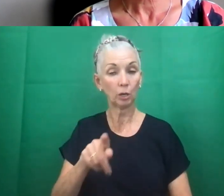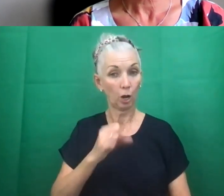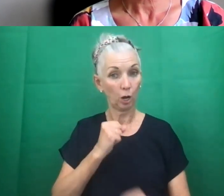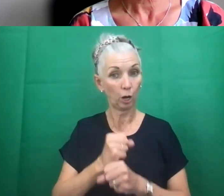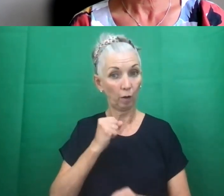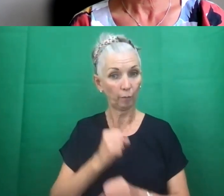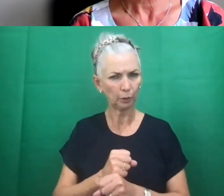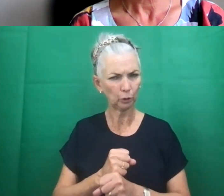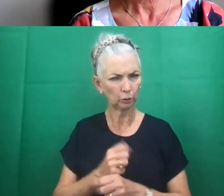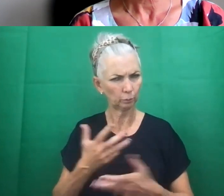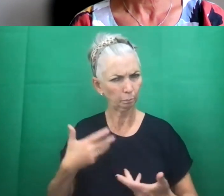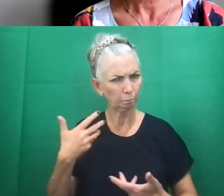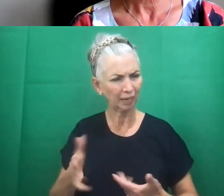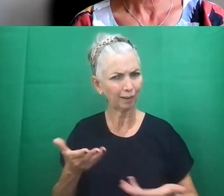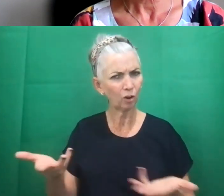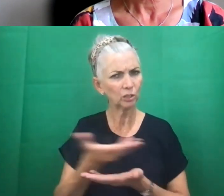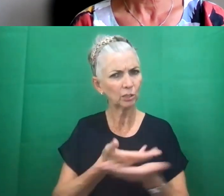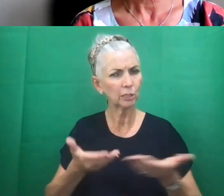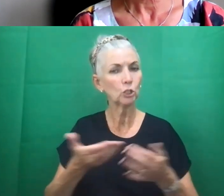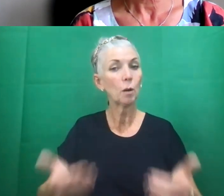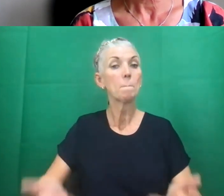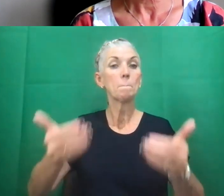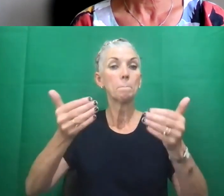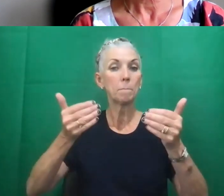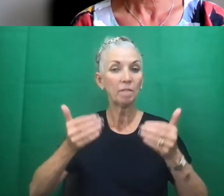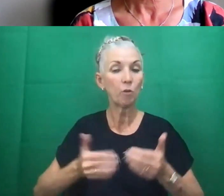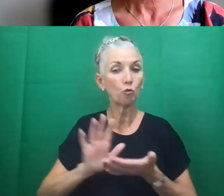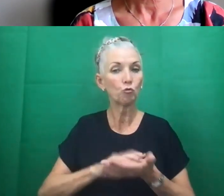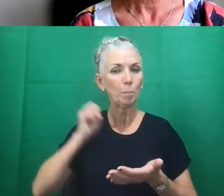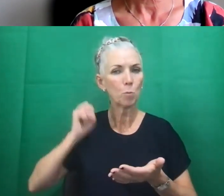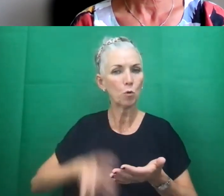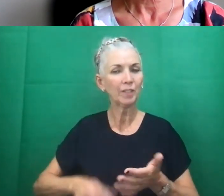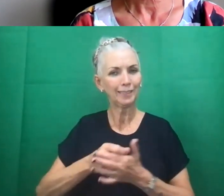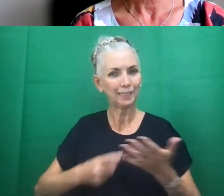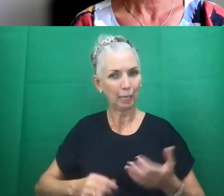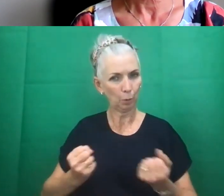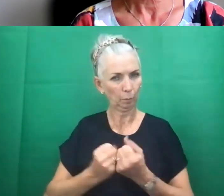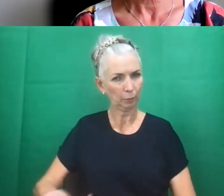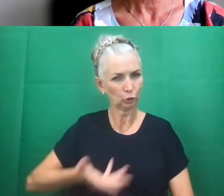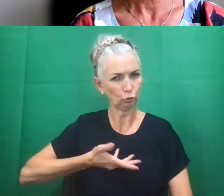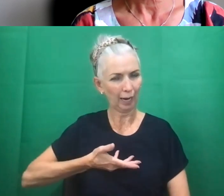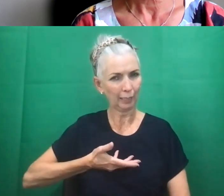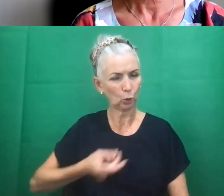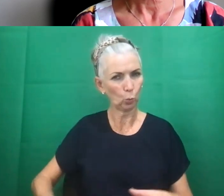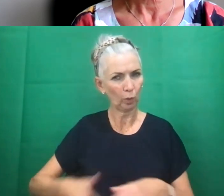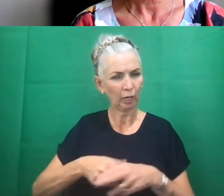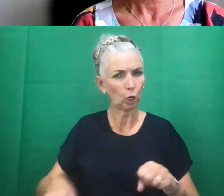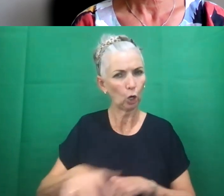consultation at all before removing disabled people's rights in the Coronavirus Act? And do you